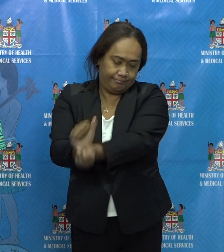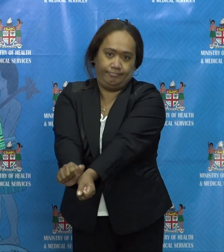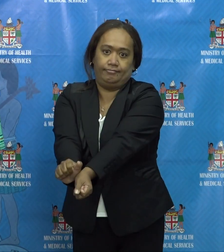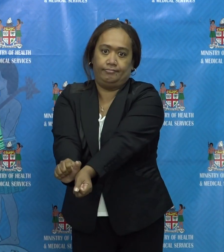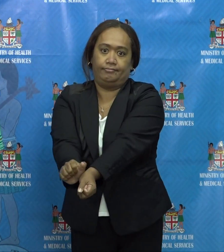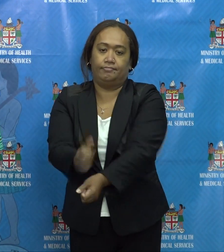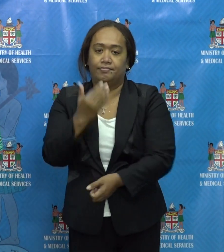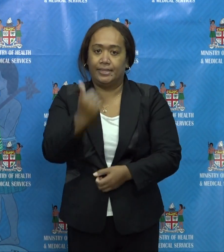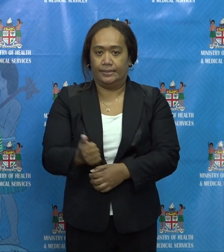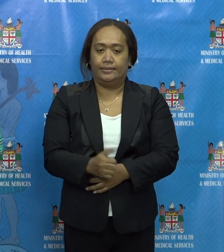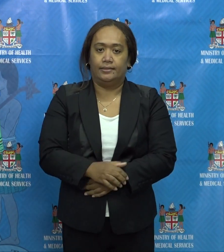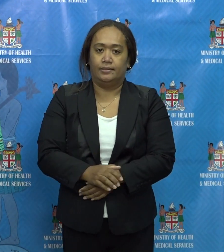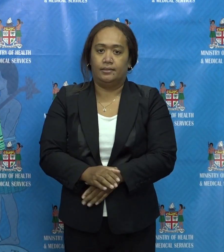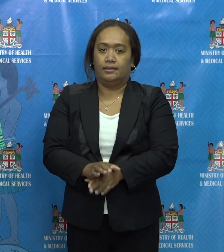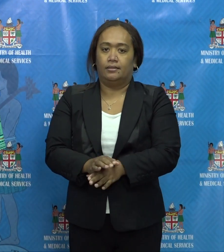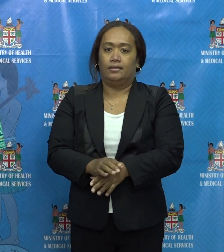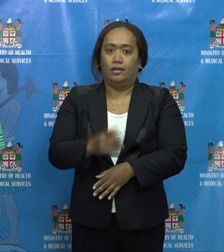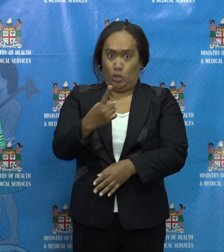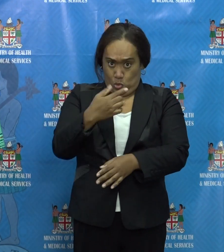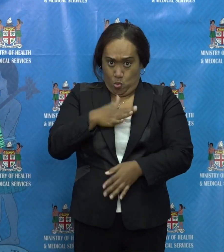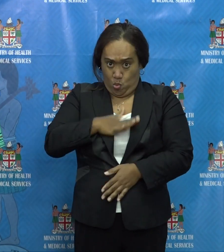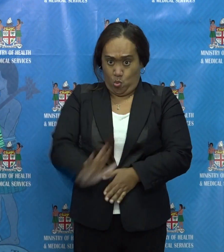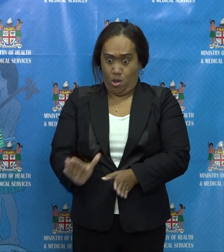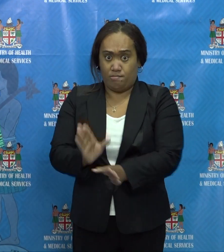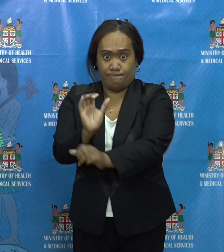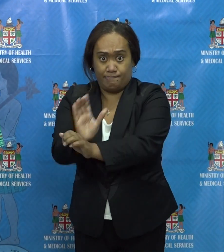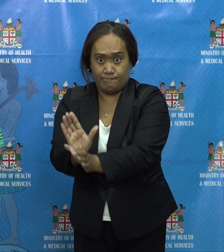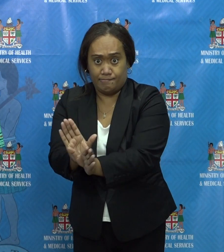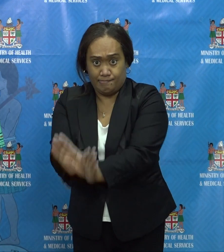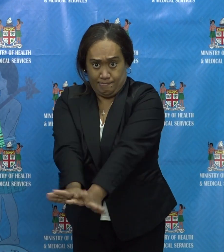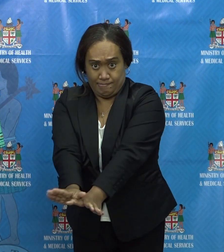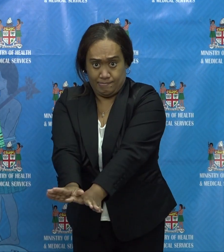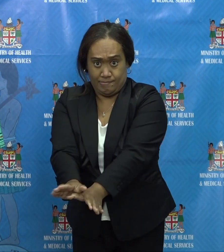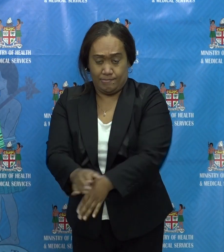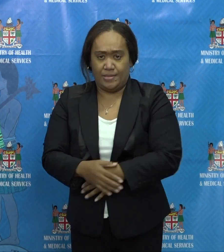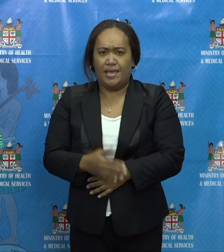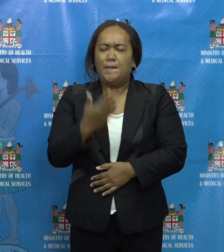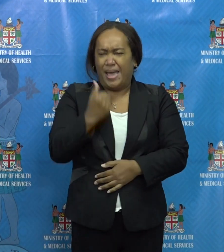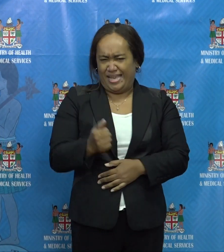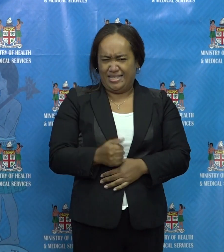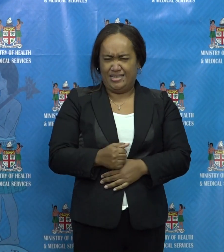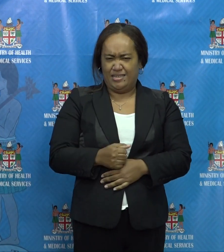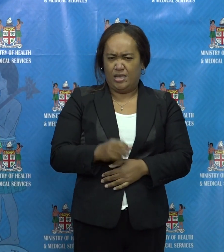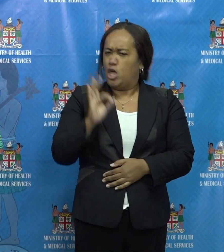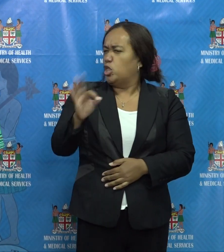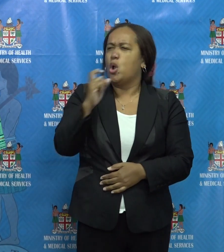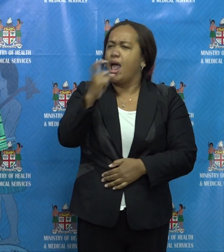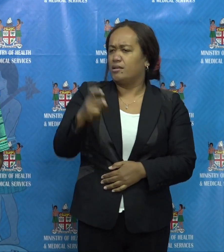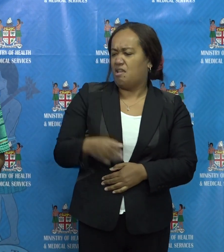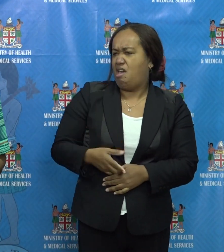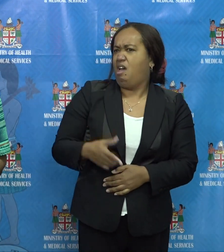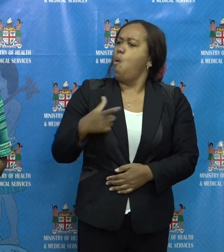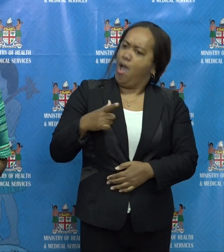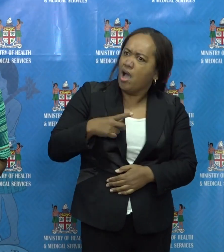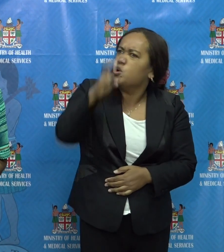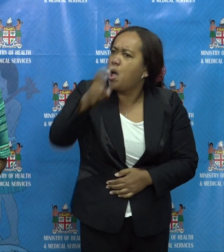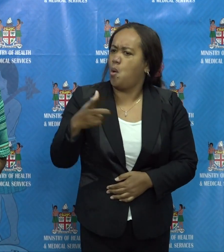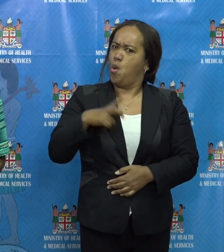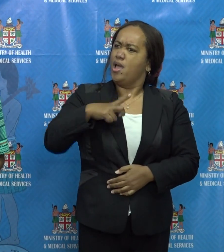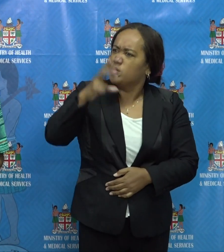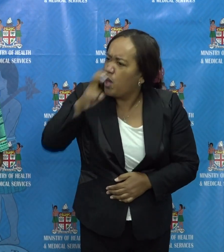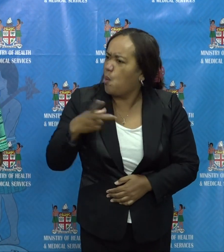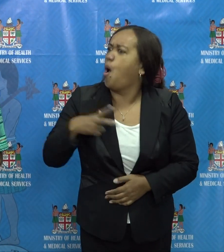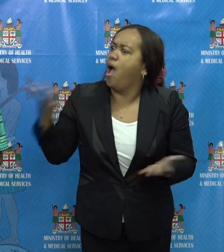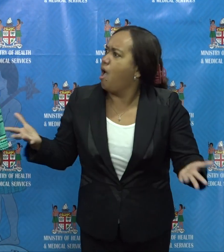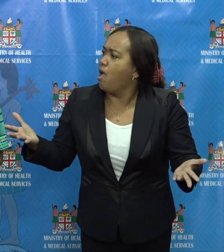I would like to caution everyone not to be too quick to ask why we have more stringent measures in Fiji than in any other